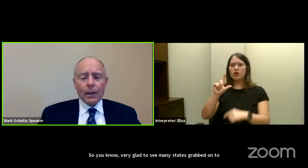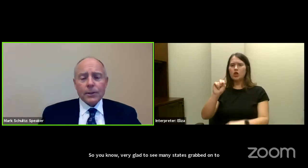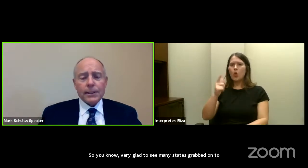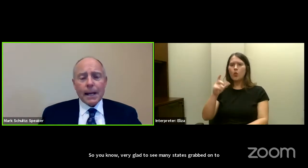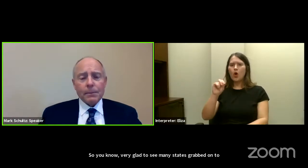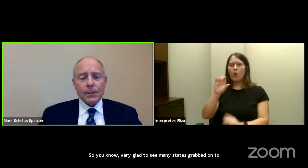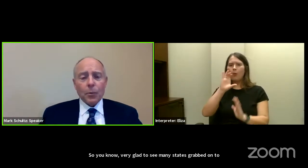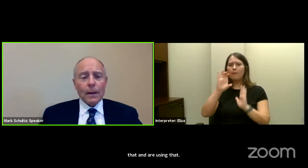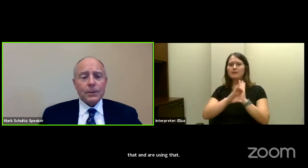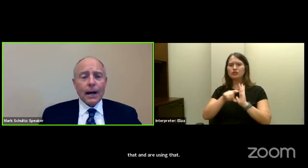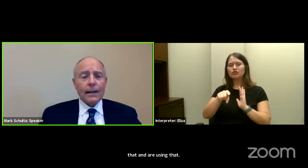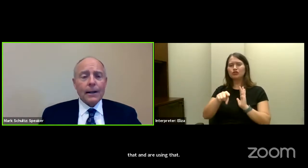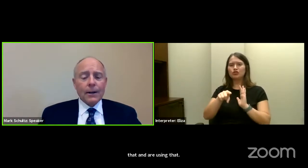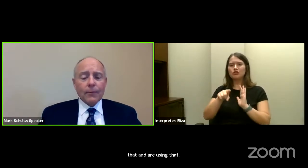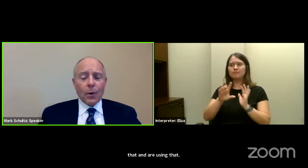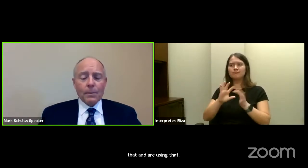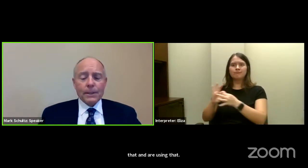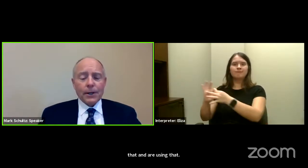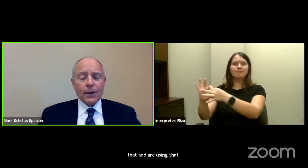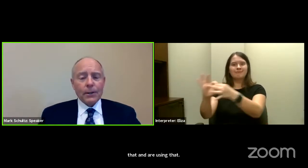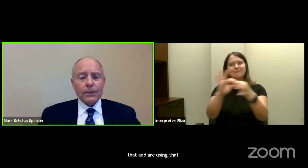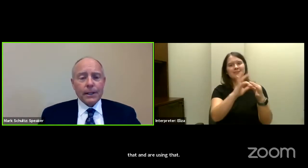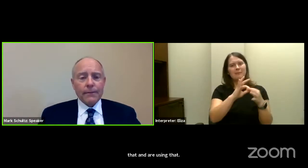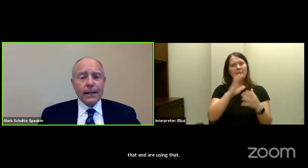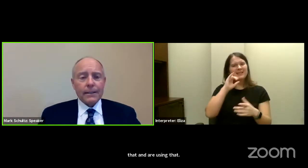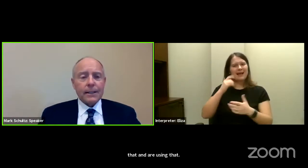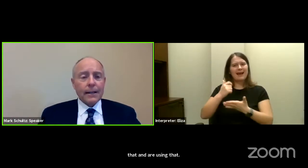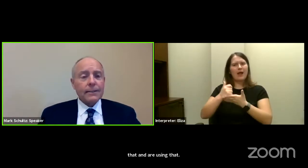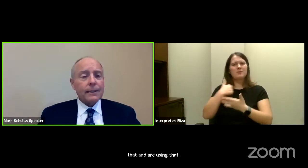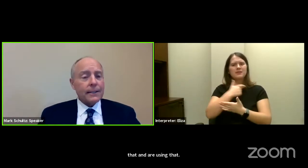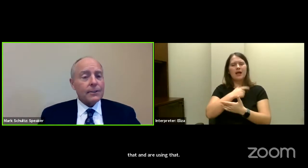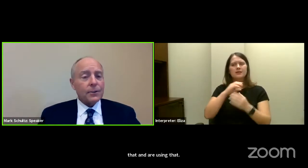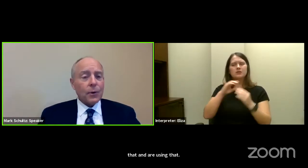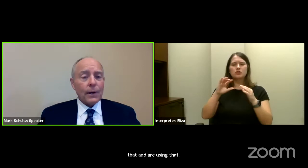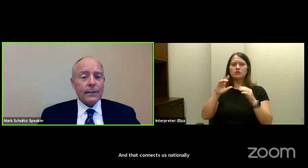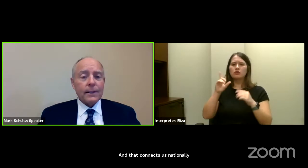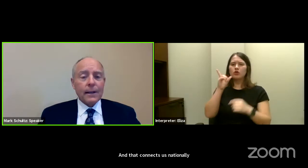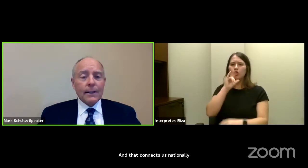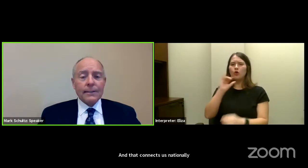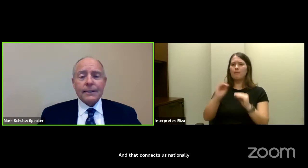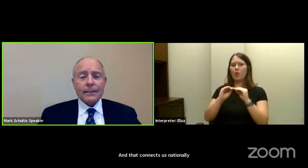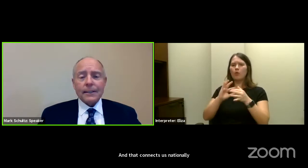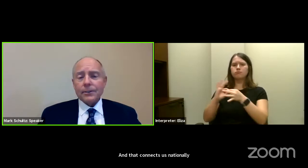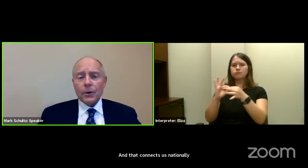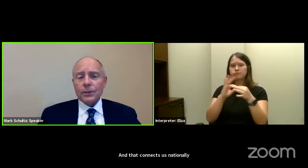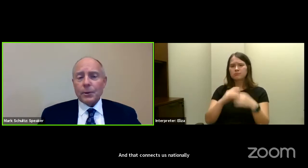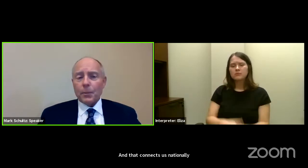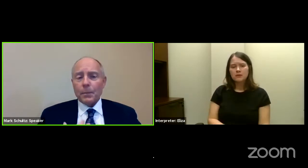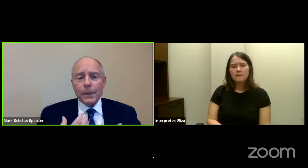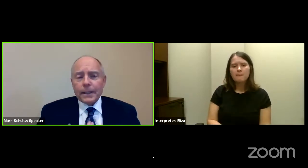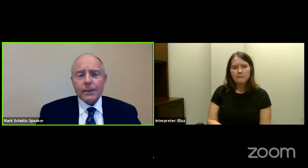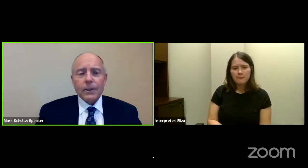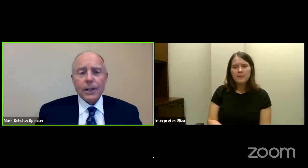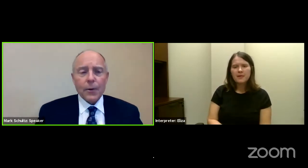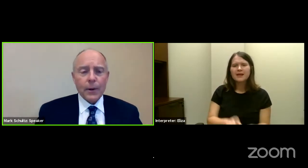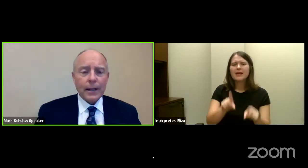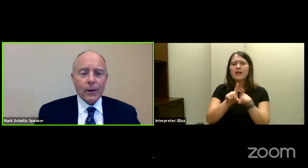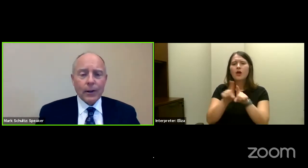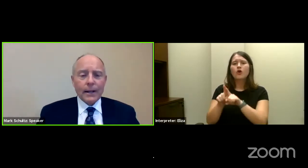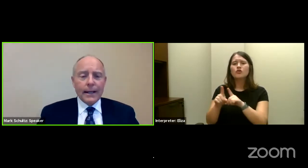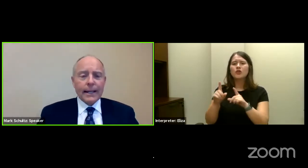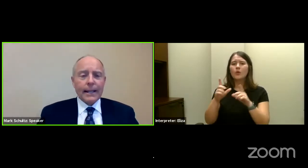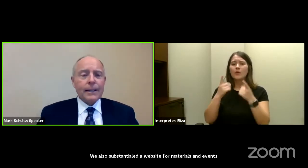We also established a website for materials and events and success stories. And success stories are particularly